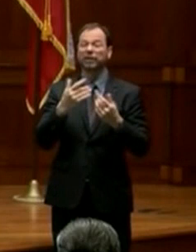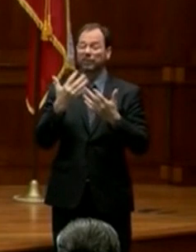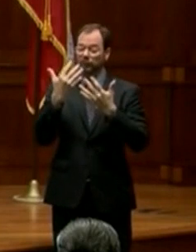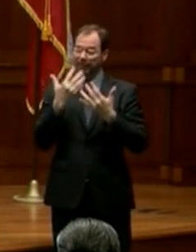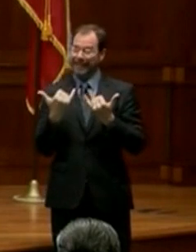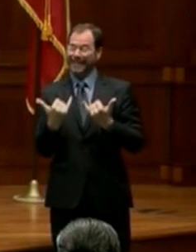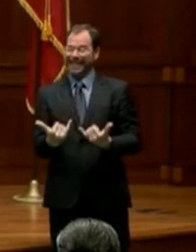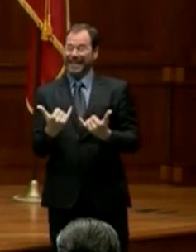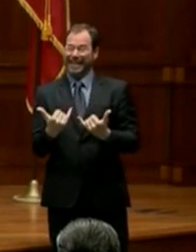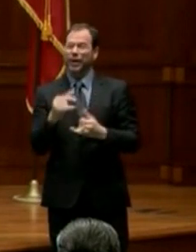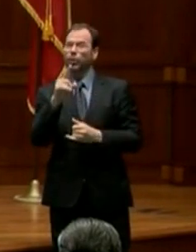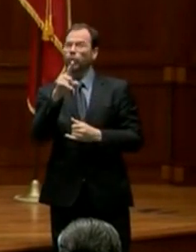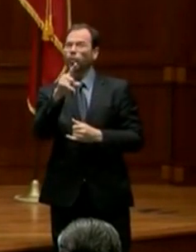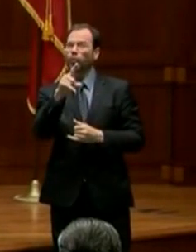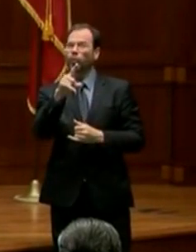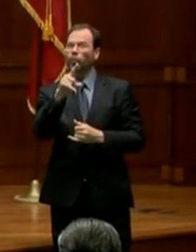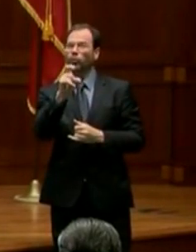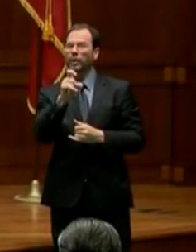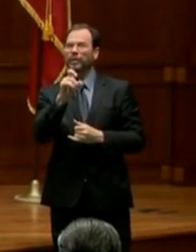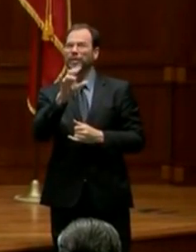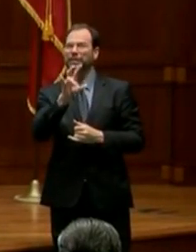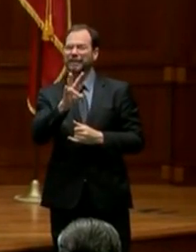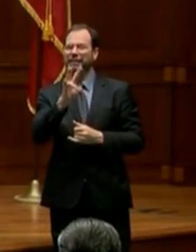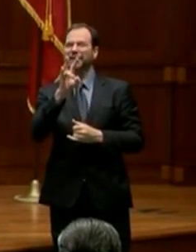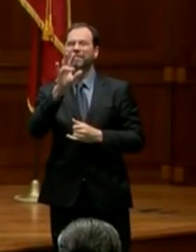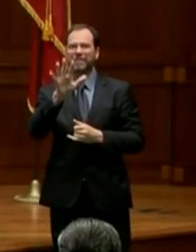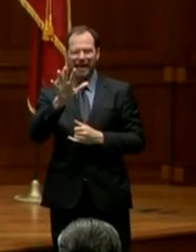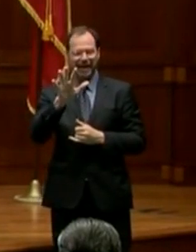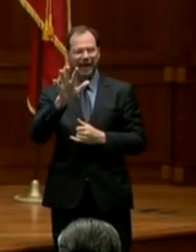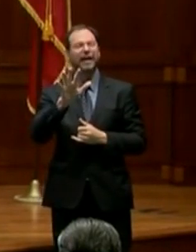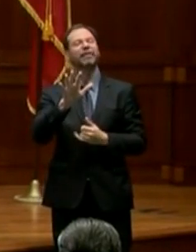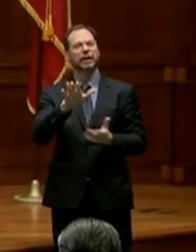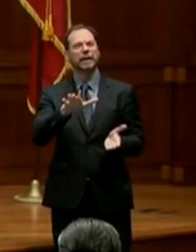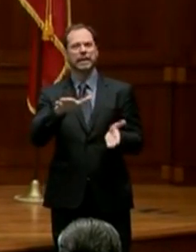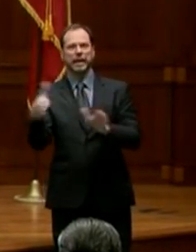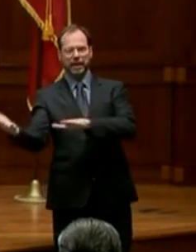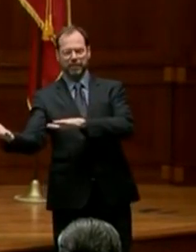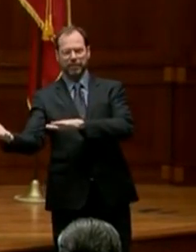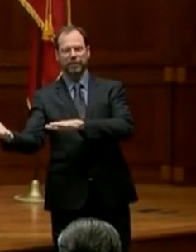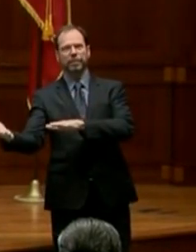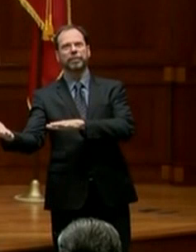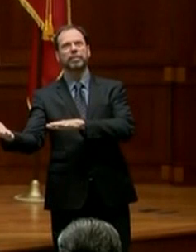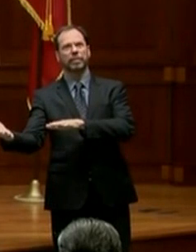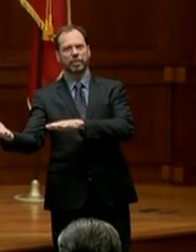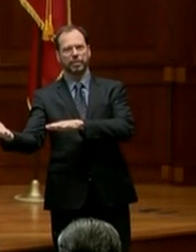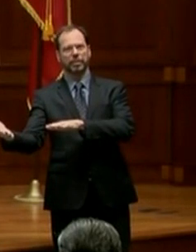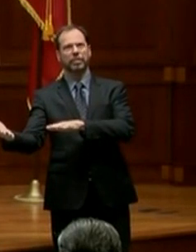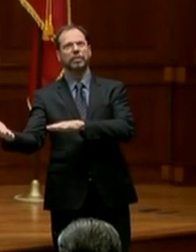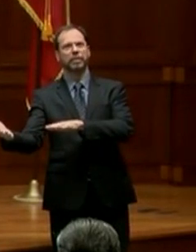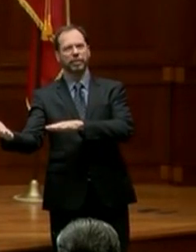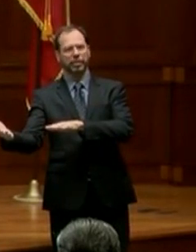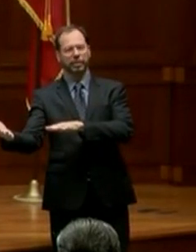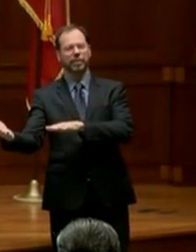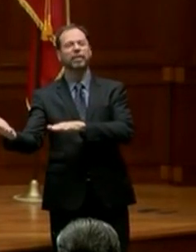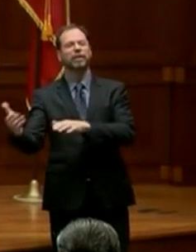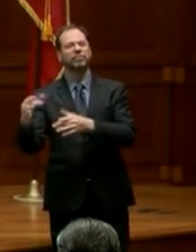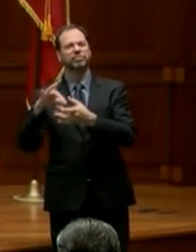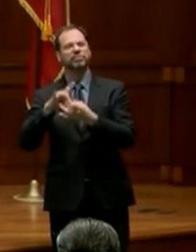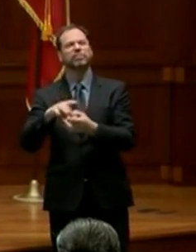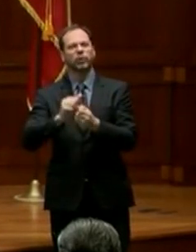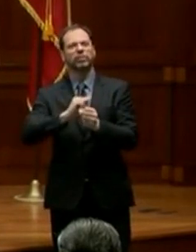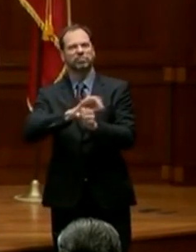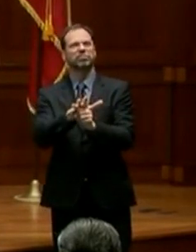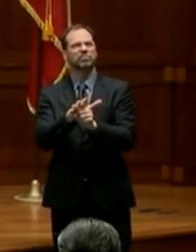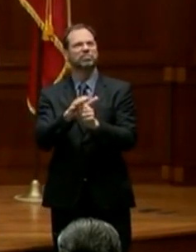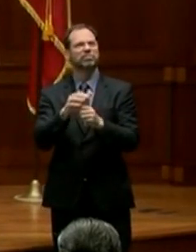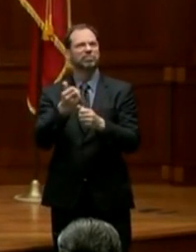now 175 fatalities of situations related to COVID